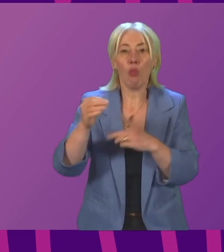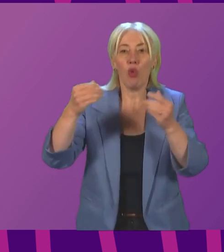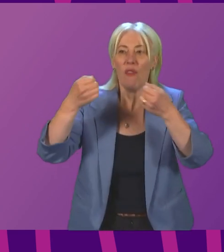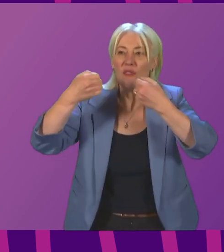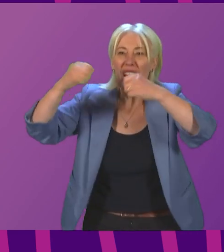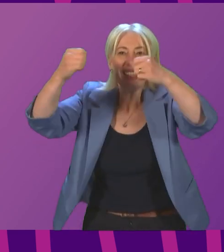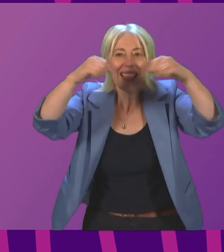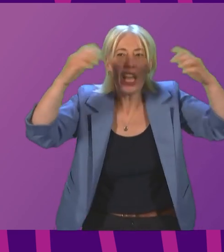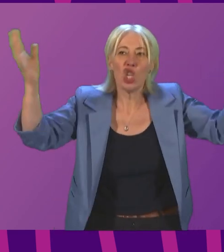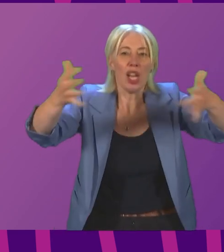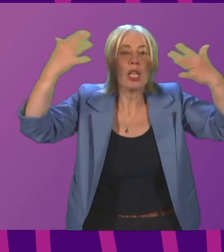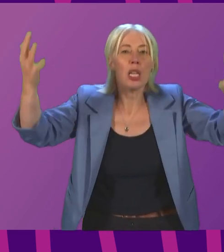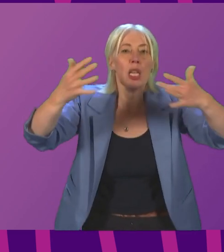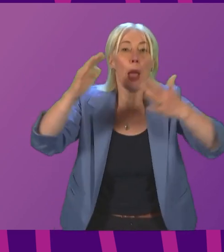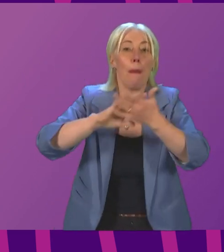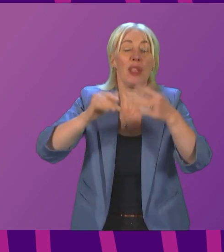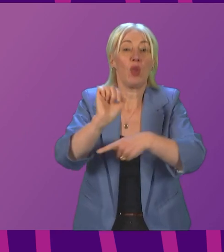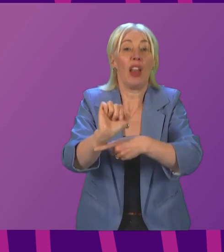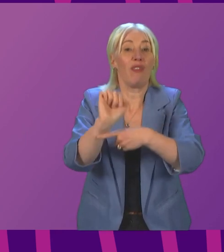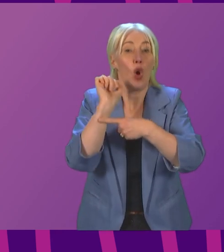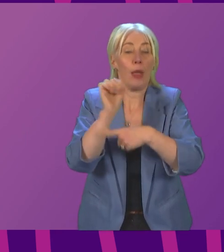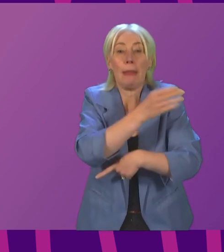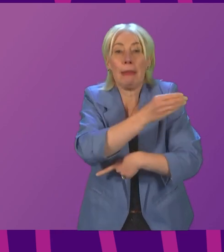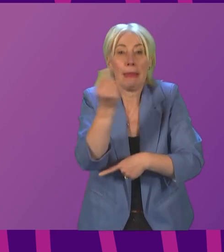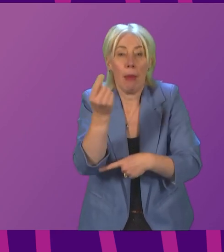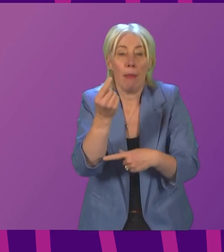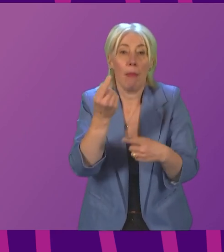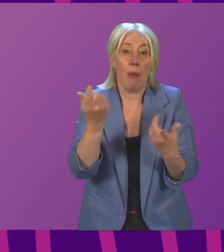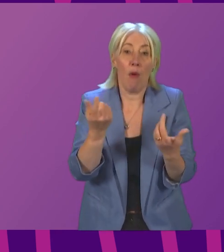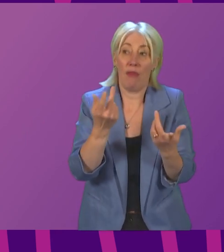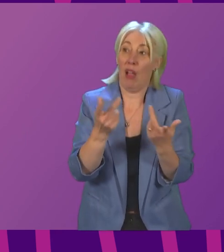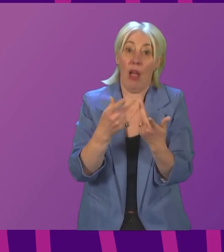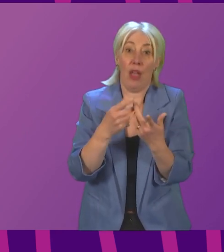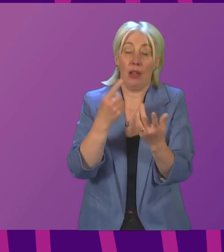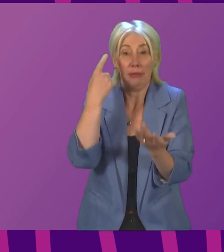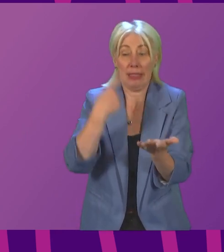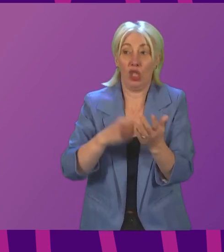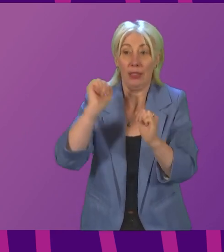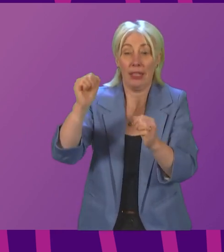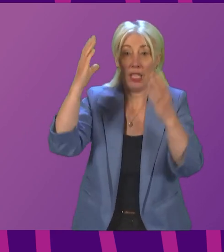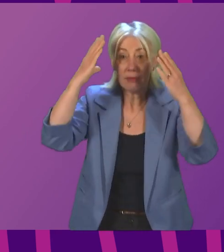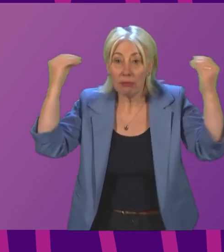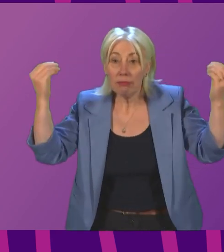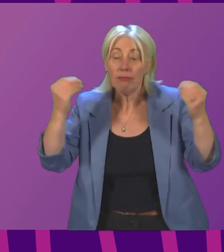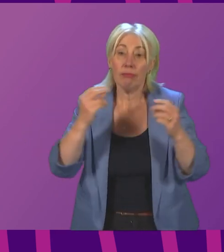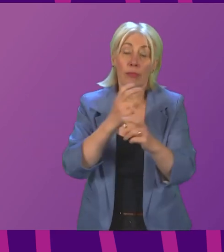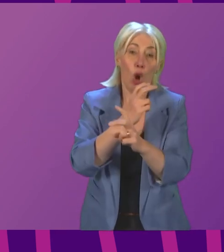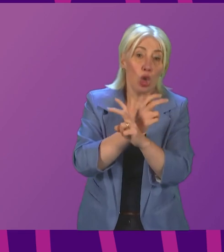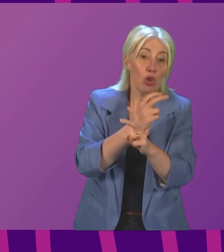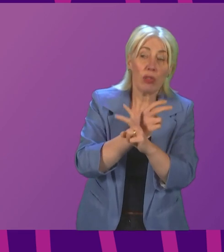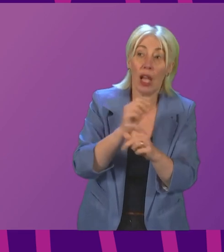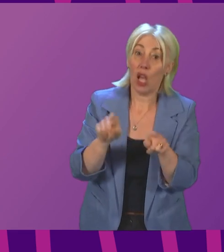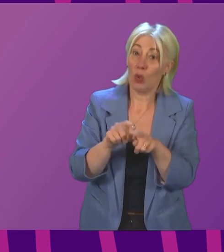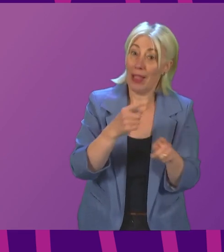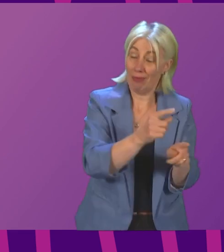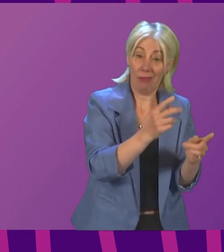chance we have of avoiding some of the measures that we are seeing in countries like the Netherlands, Austria and even today in